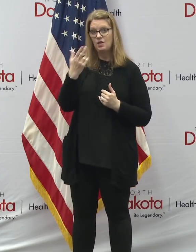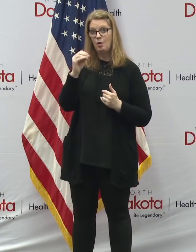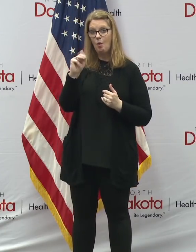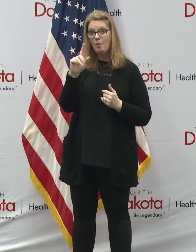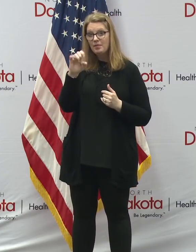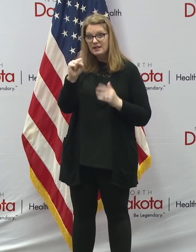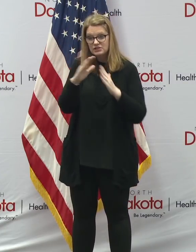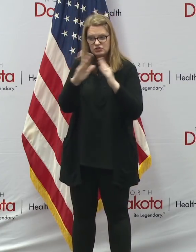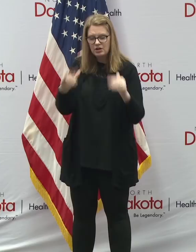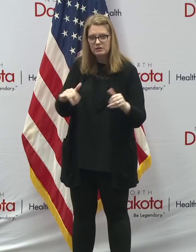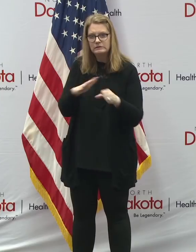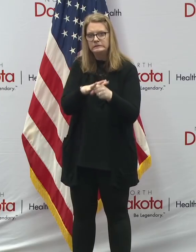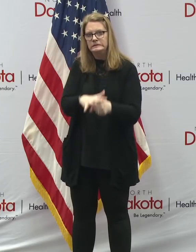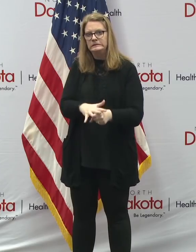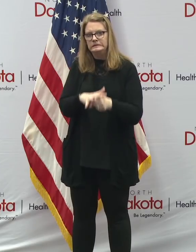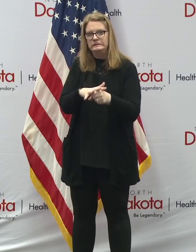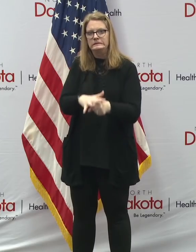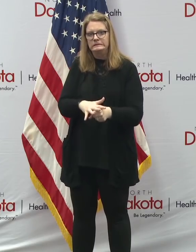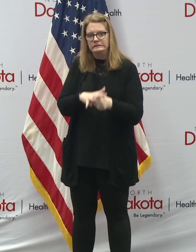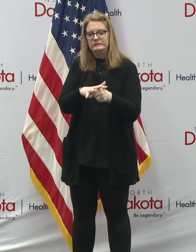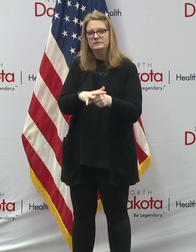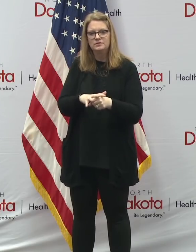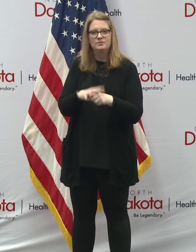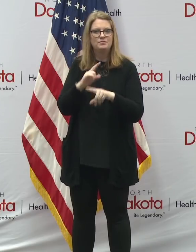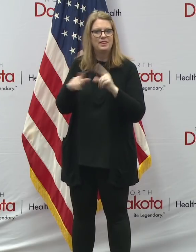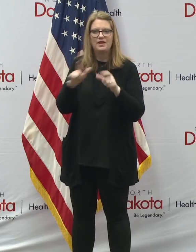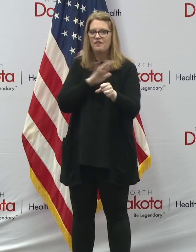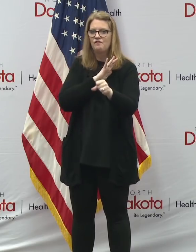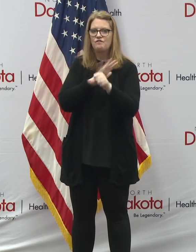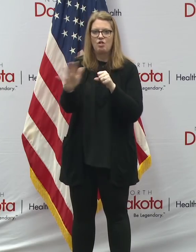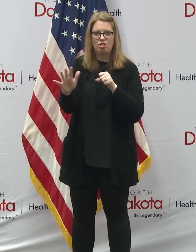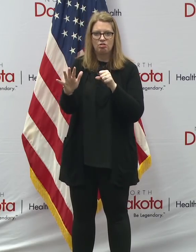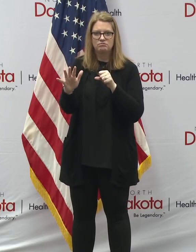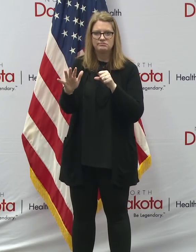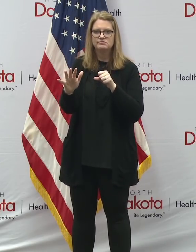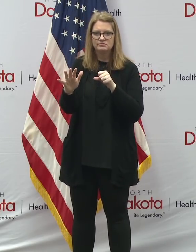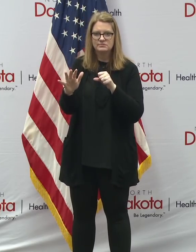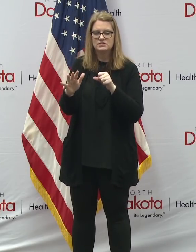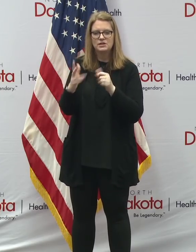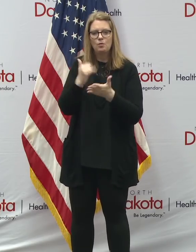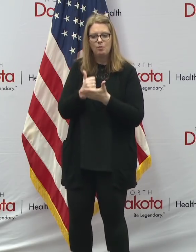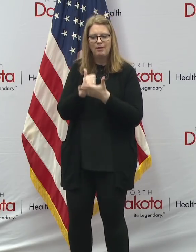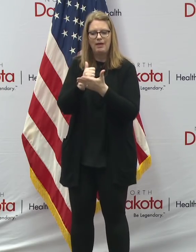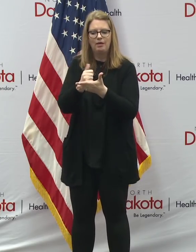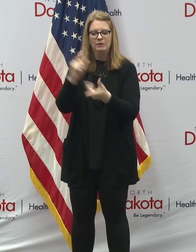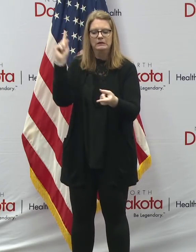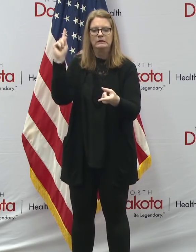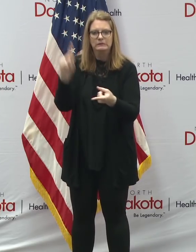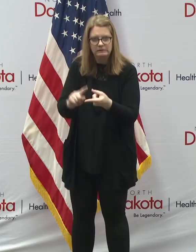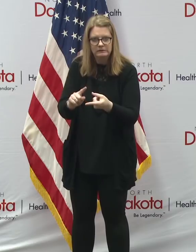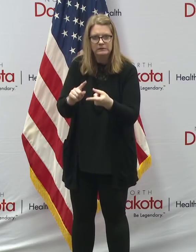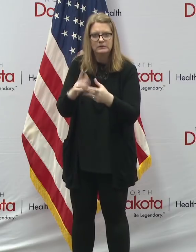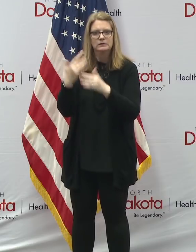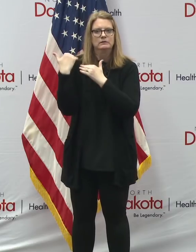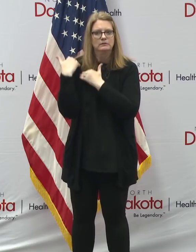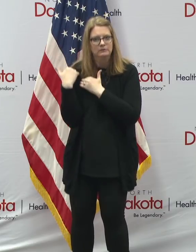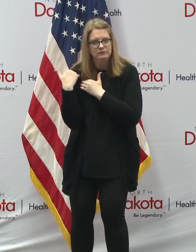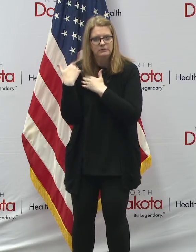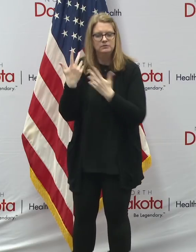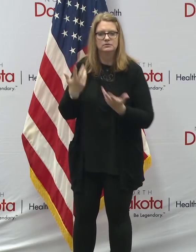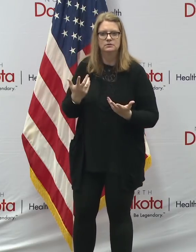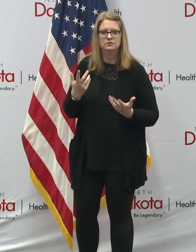as they continue to operate at capacity. We are committed to not doing anything today